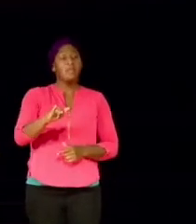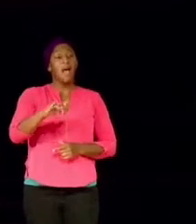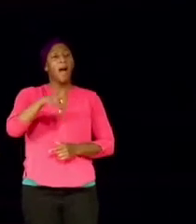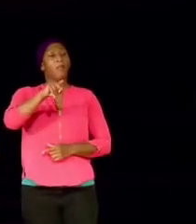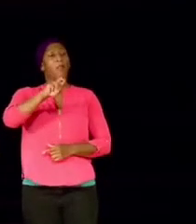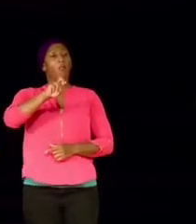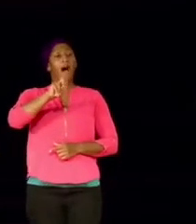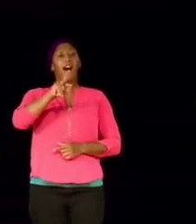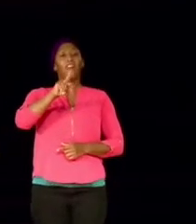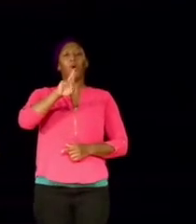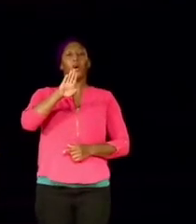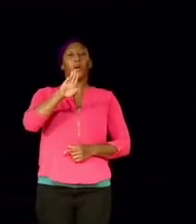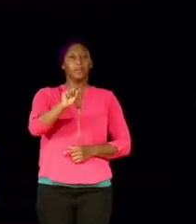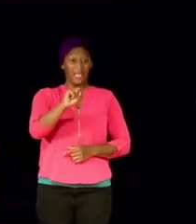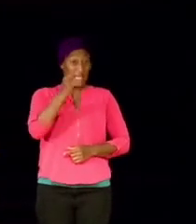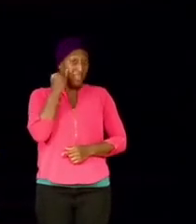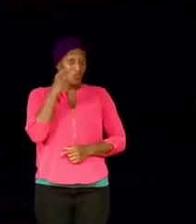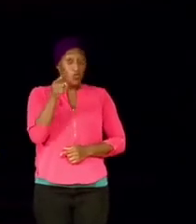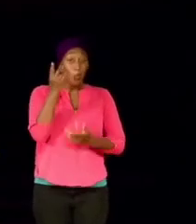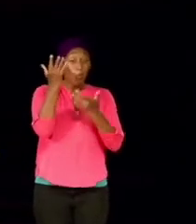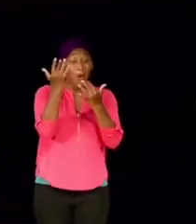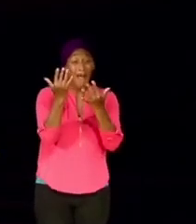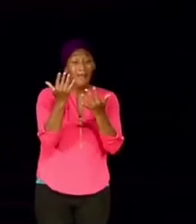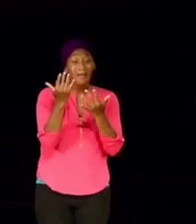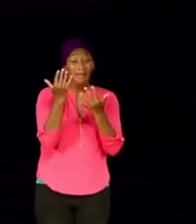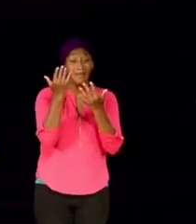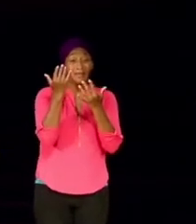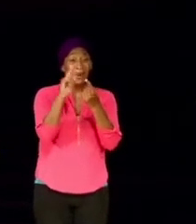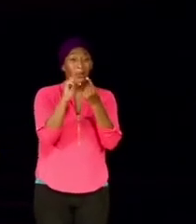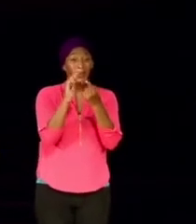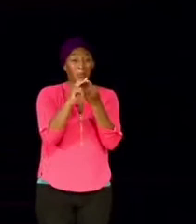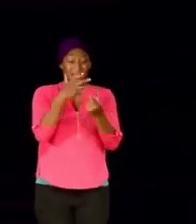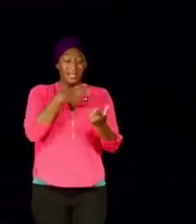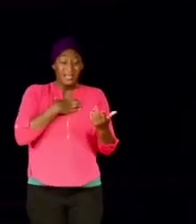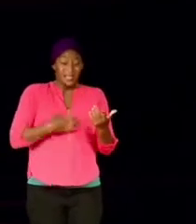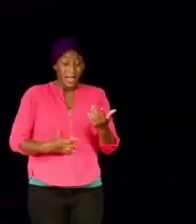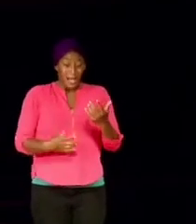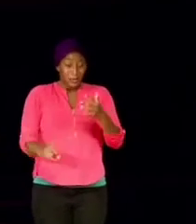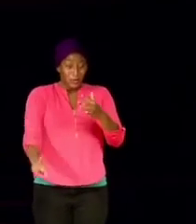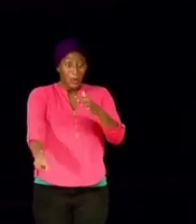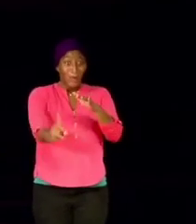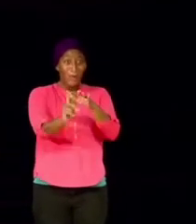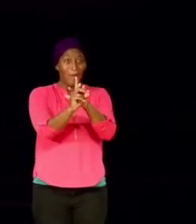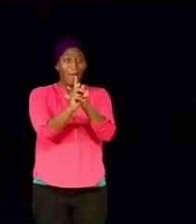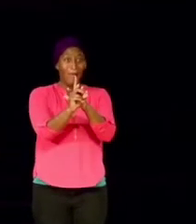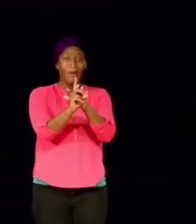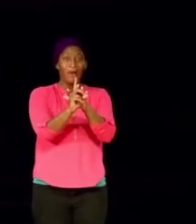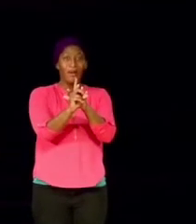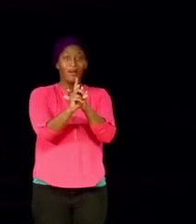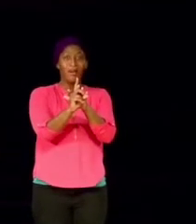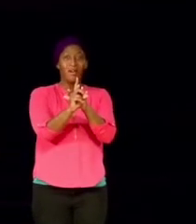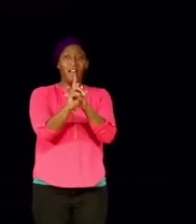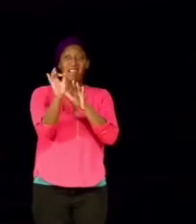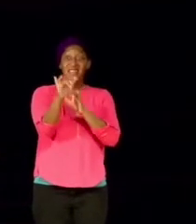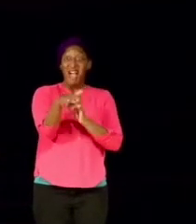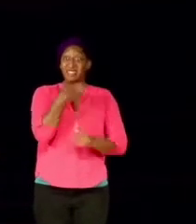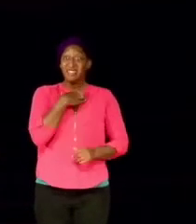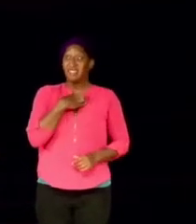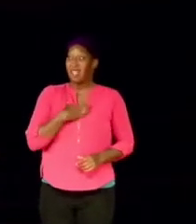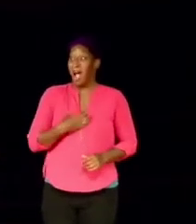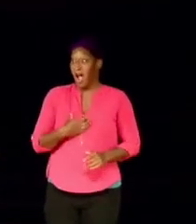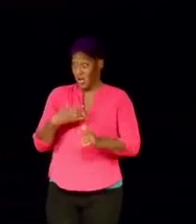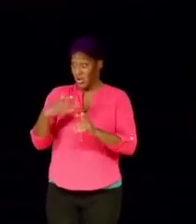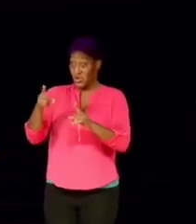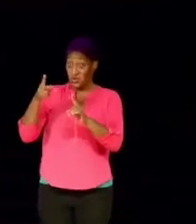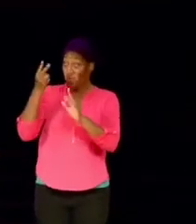text says, if you wait on him when the desire comes, that the desire, are y'all